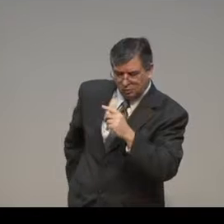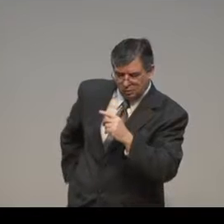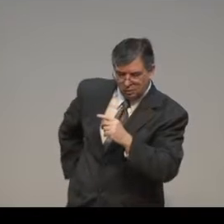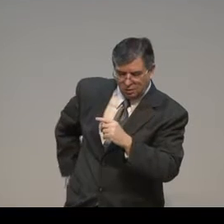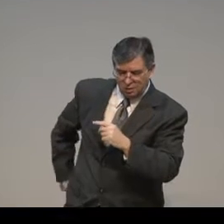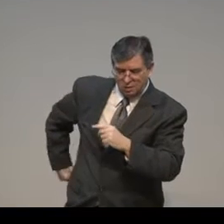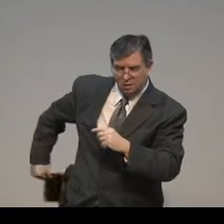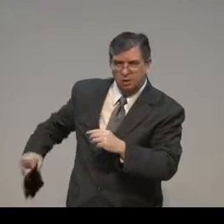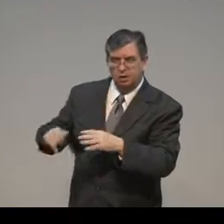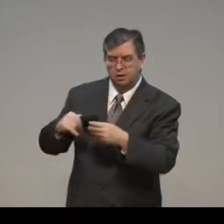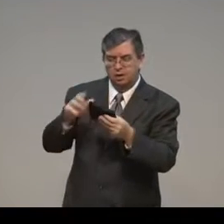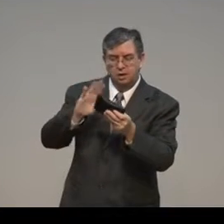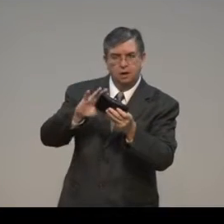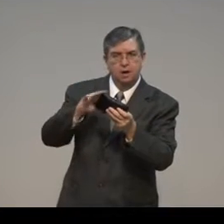But let me see. I have something here.